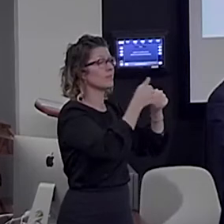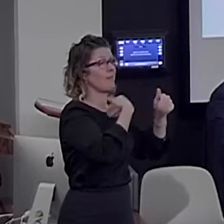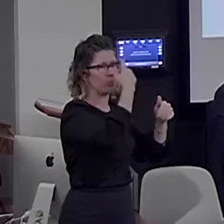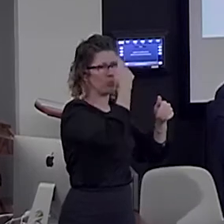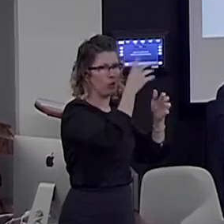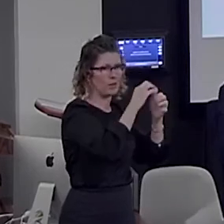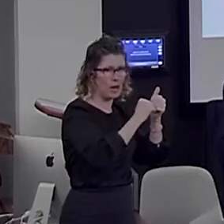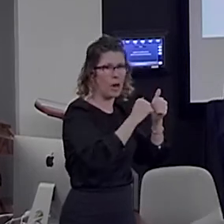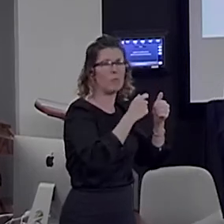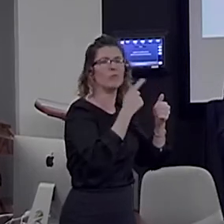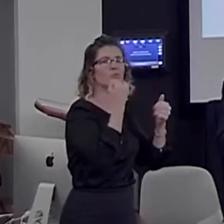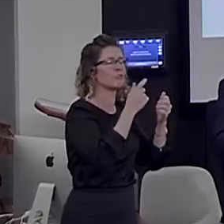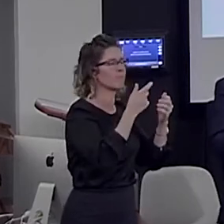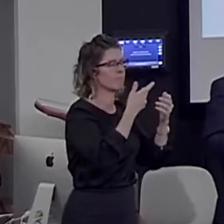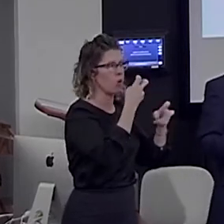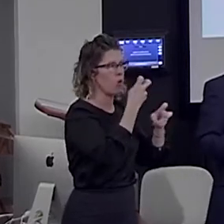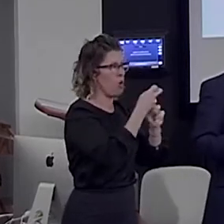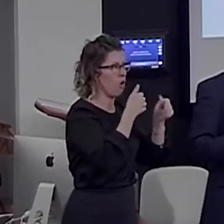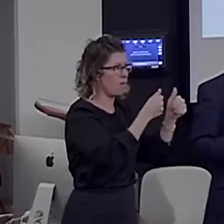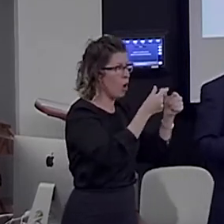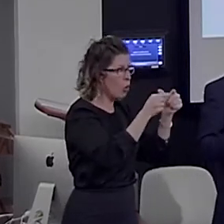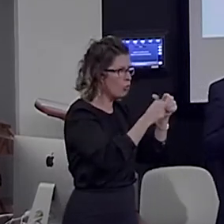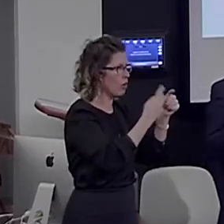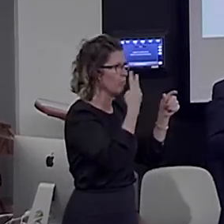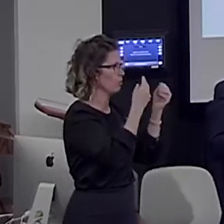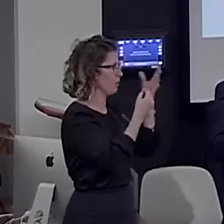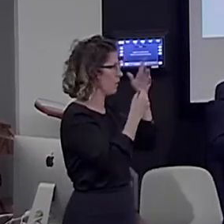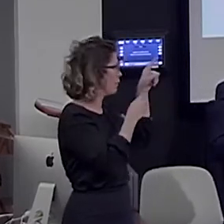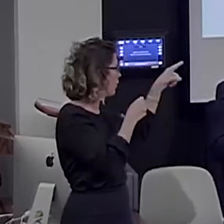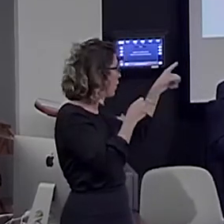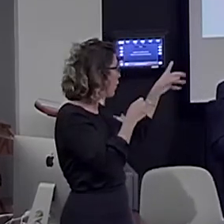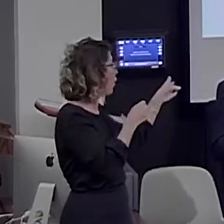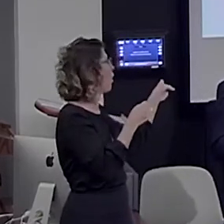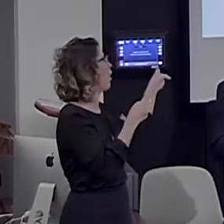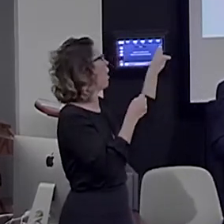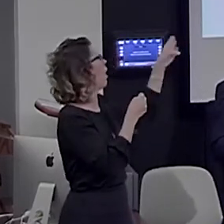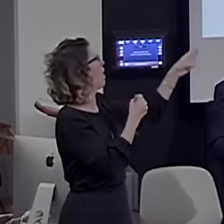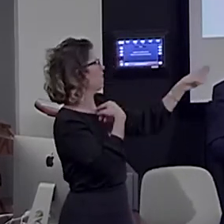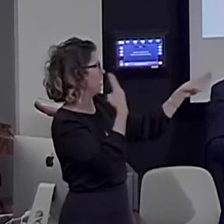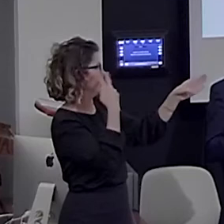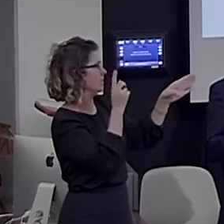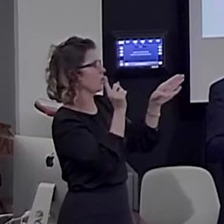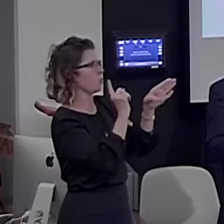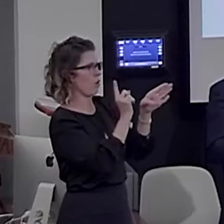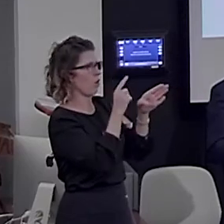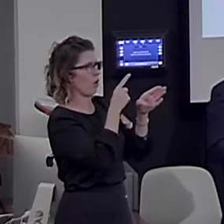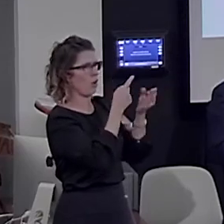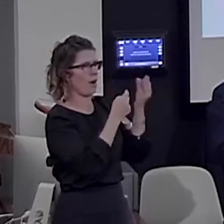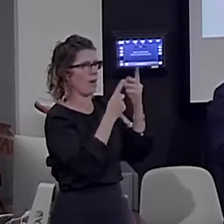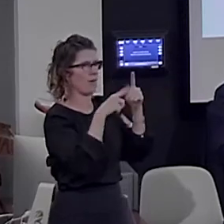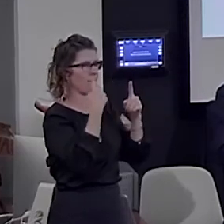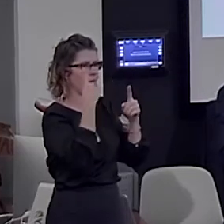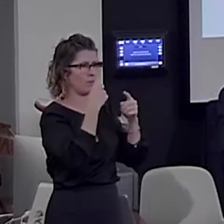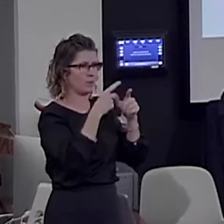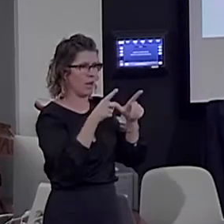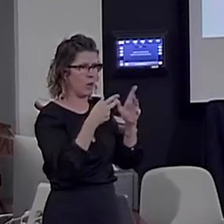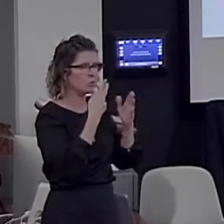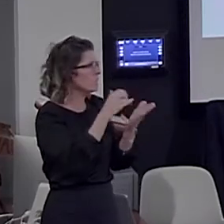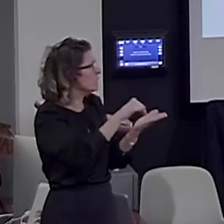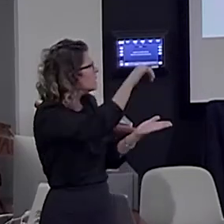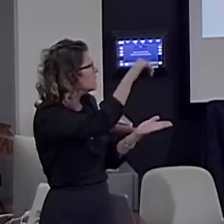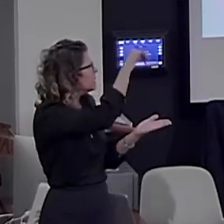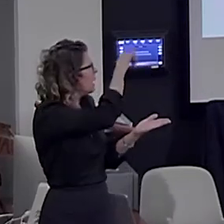language. So, all of these are indications of a core network for language processing and especially for syntax processing.